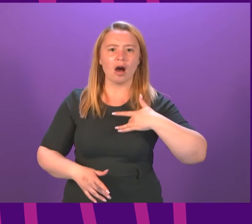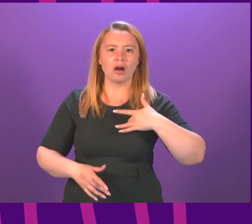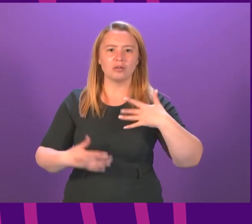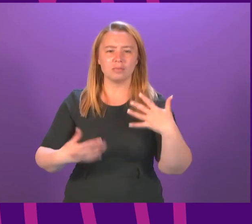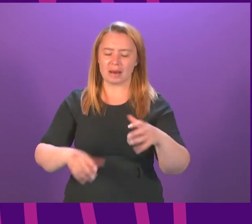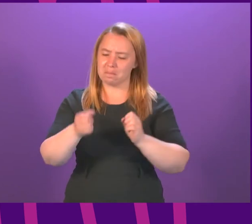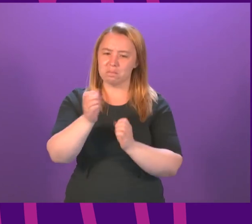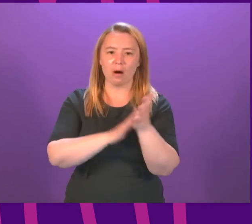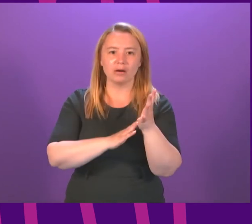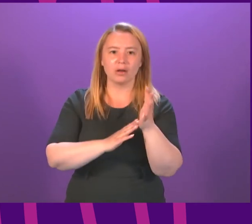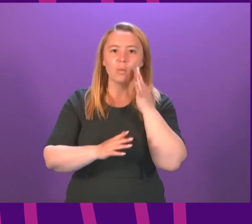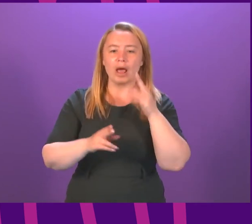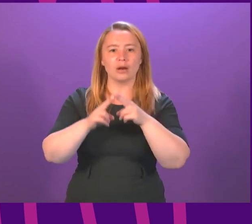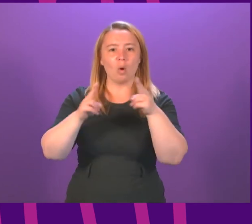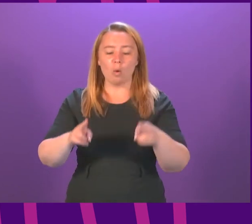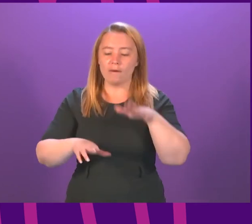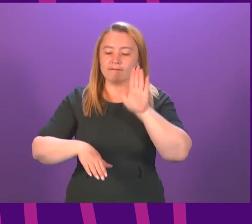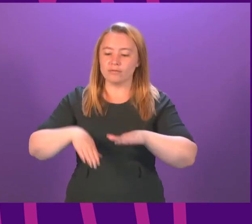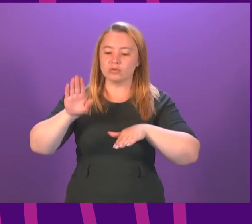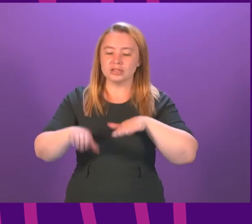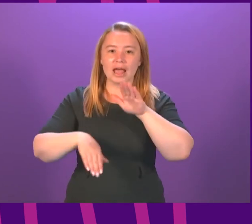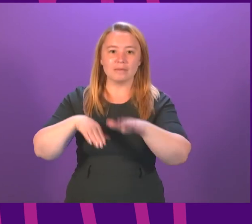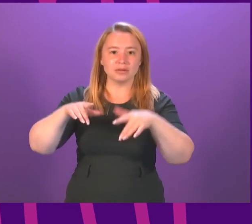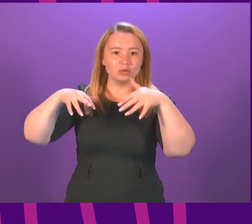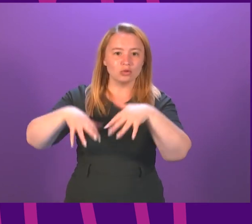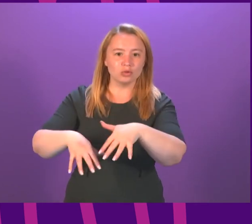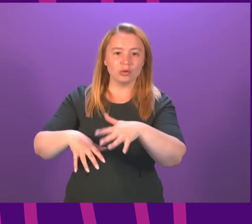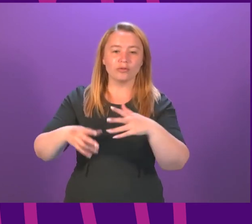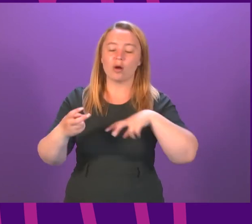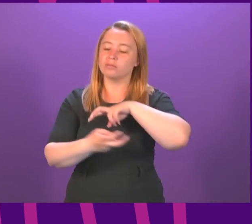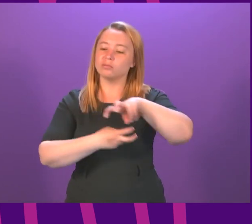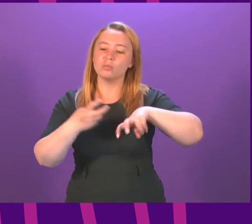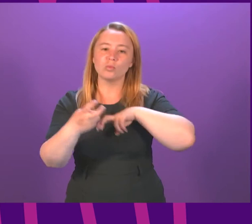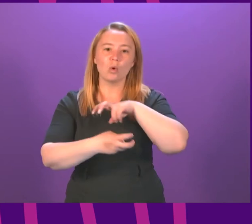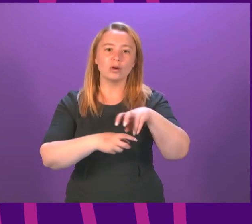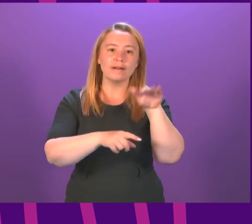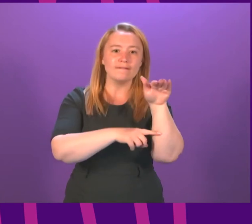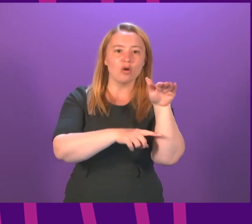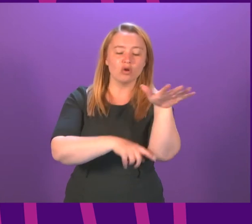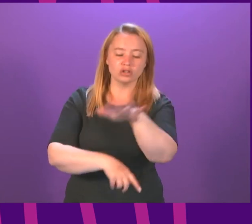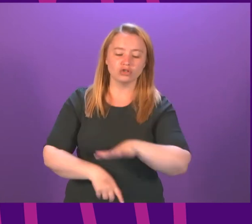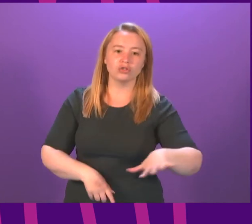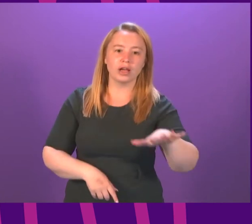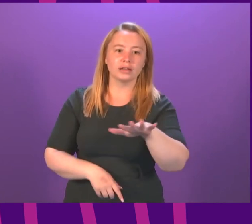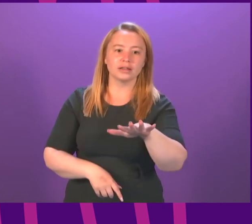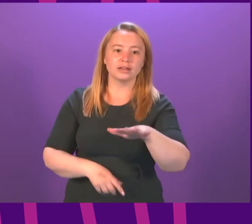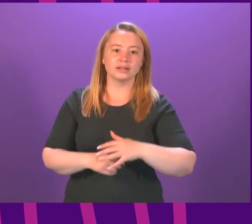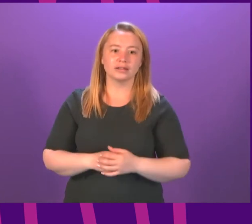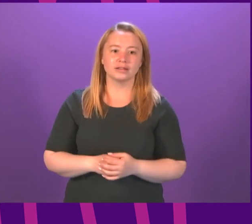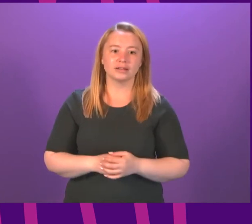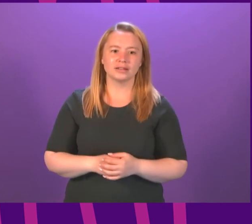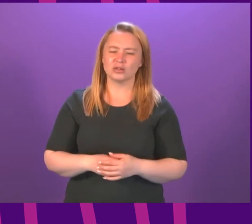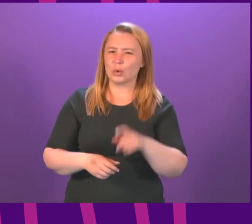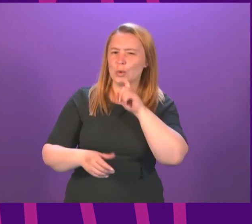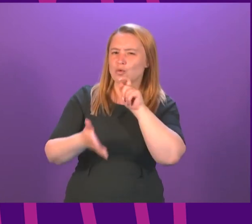him burned, when home his footsteps he hath turned, from wandering on a foreign strand. Okay, who